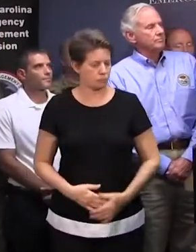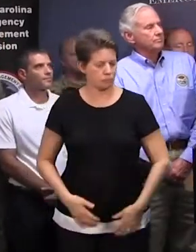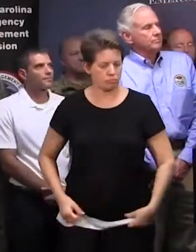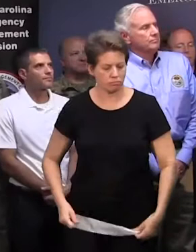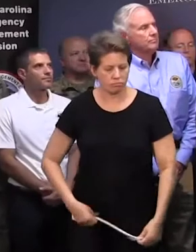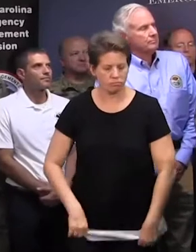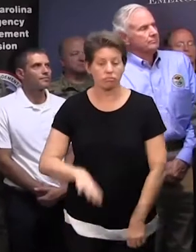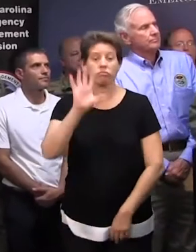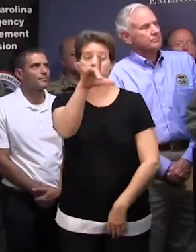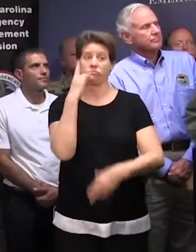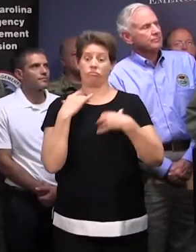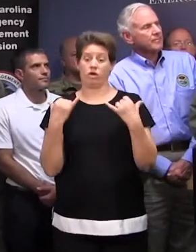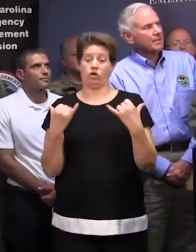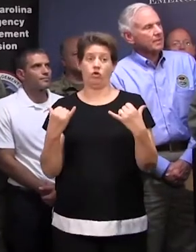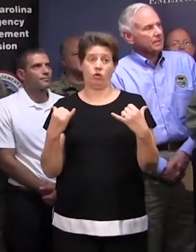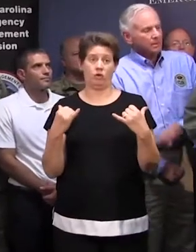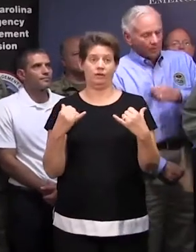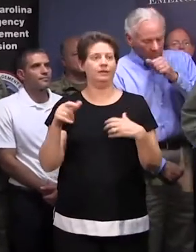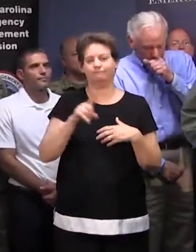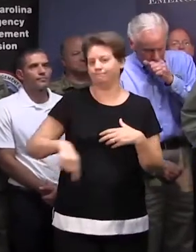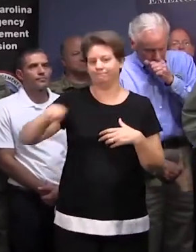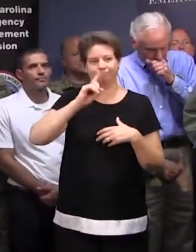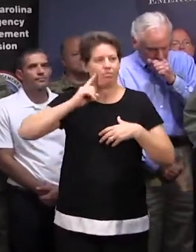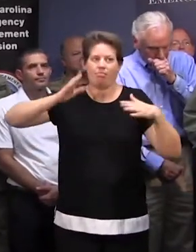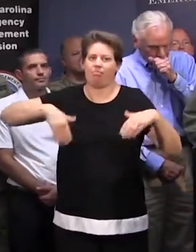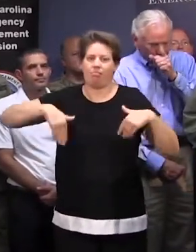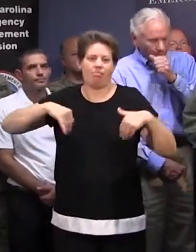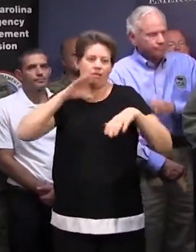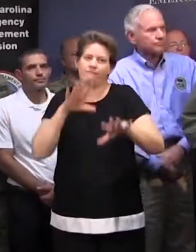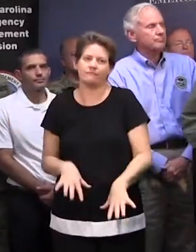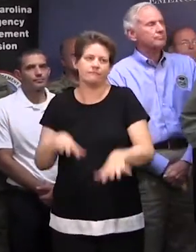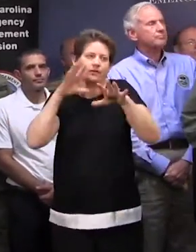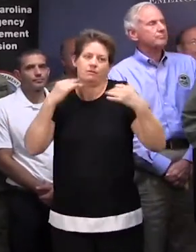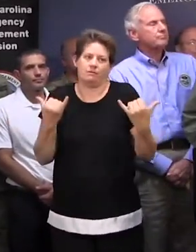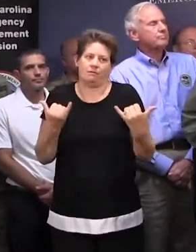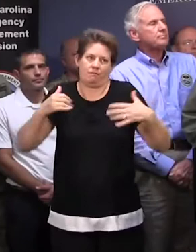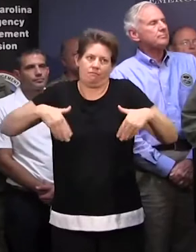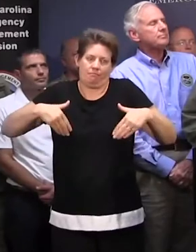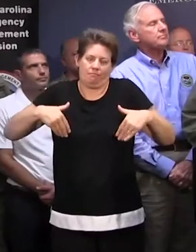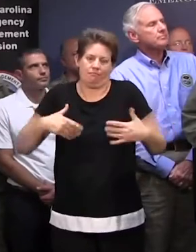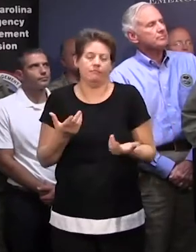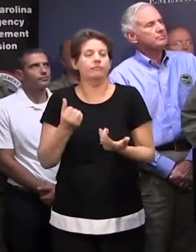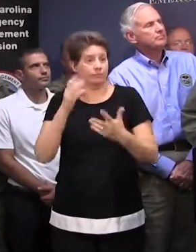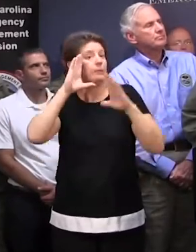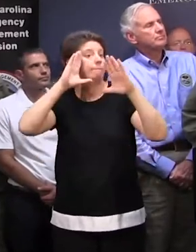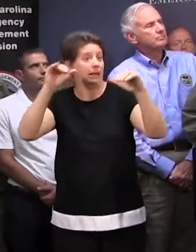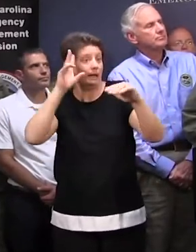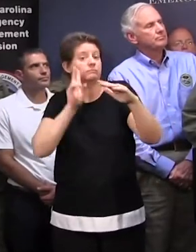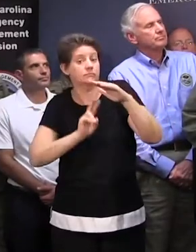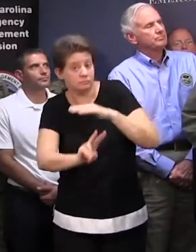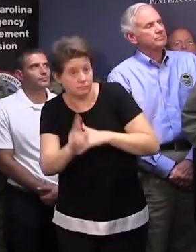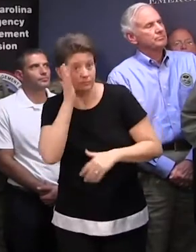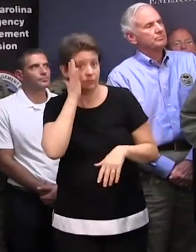Well, currently, none of those major rivers are in a flood condition at this time. We're expecting that to happen, but